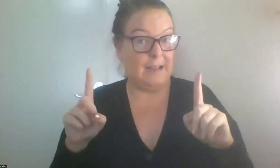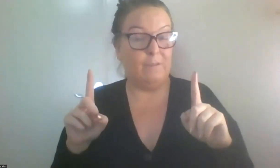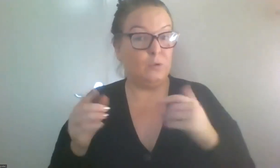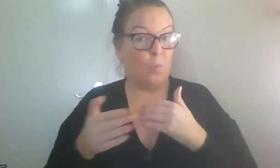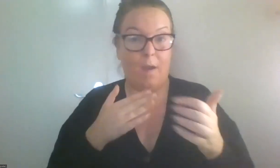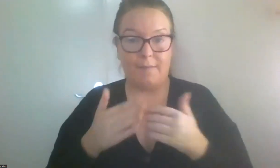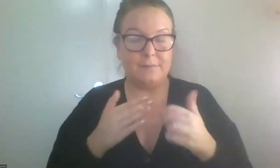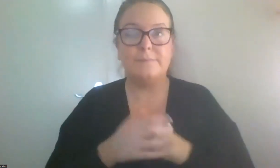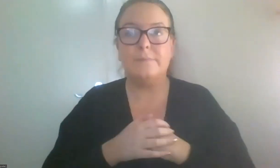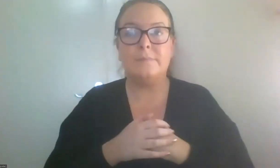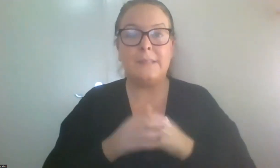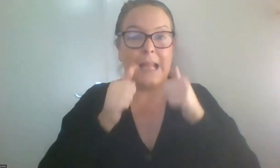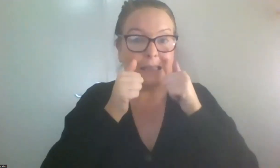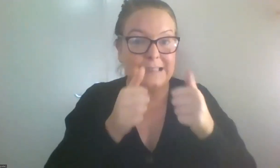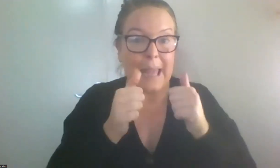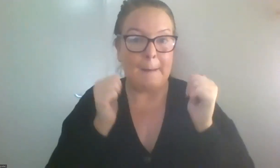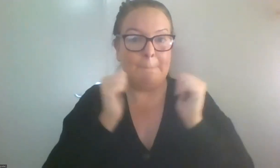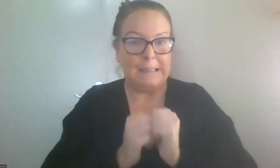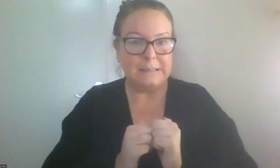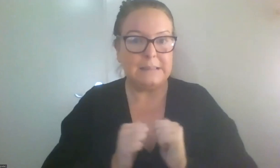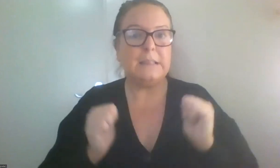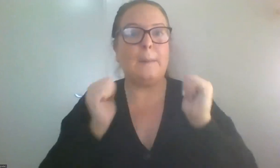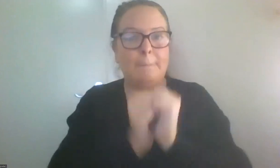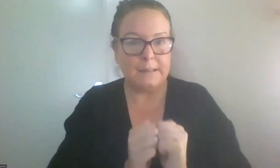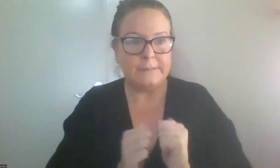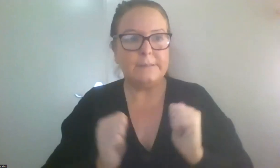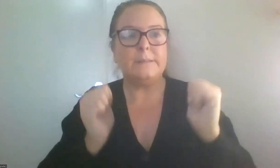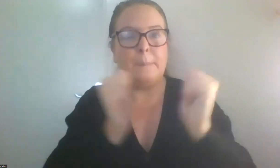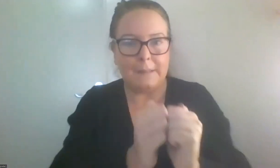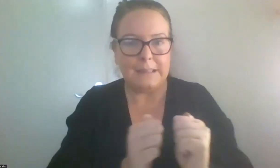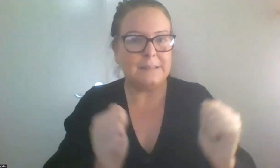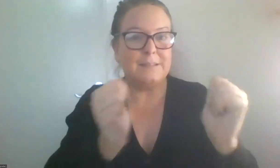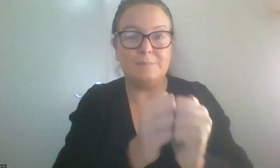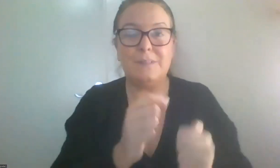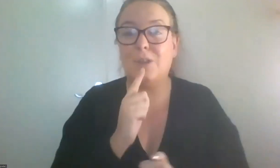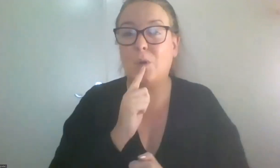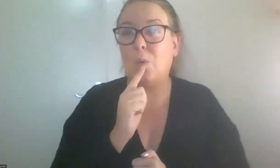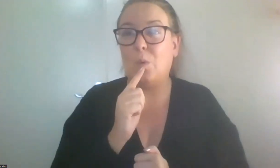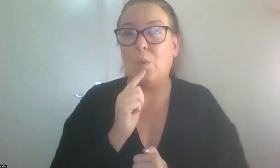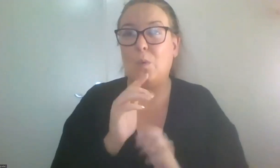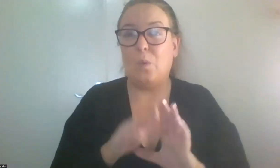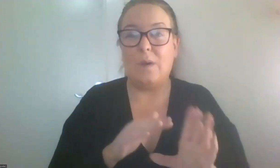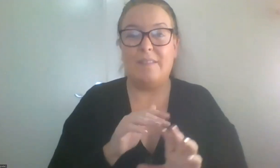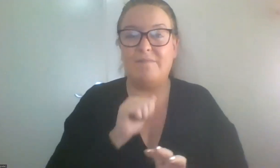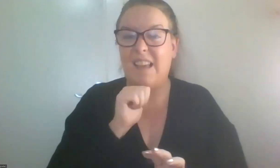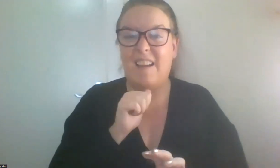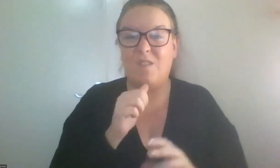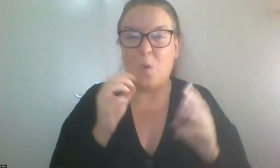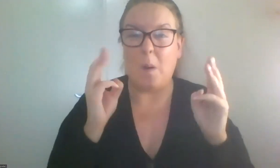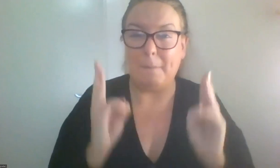of attending meeting after meeting with powerless middle ranking office administrators,